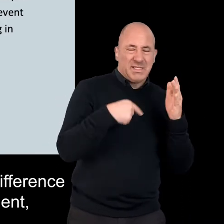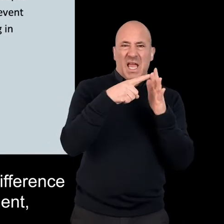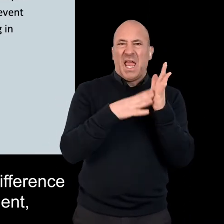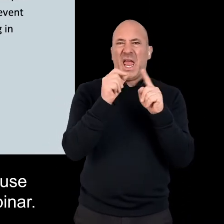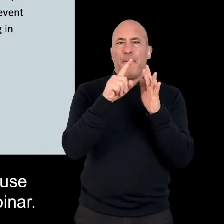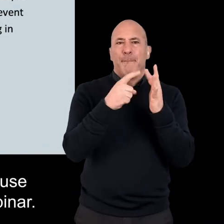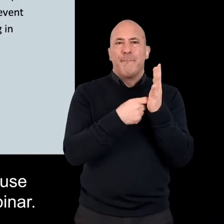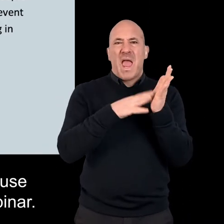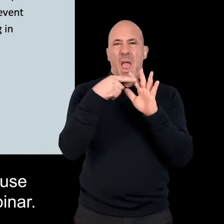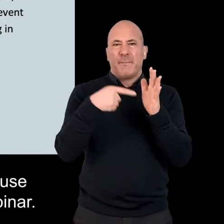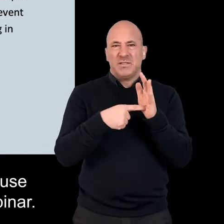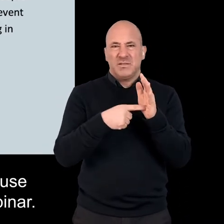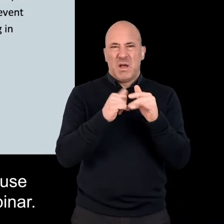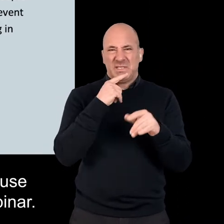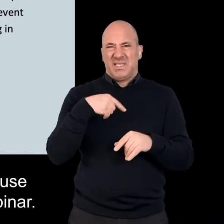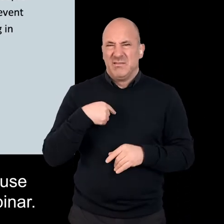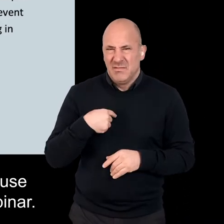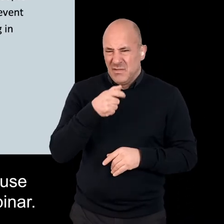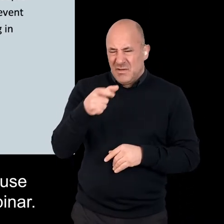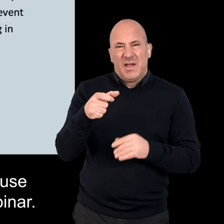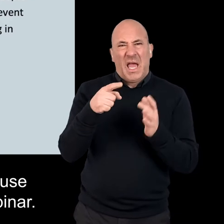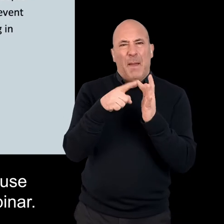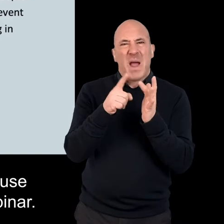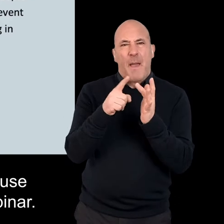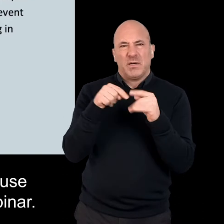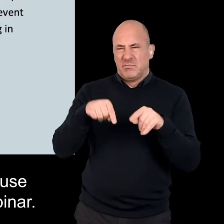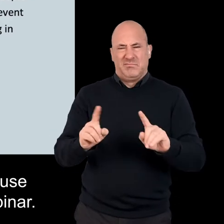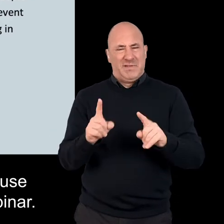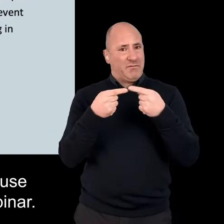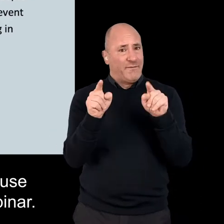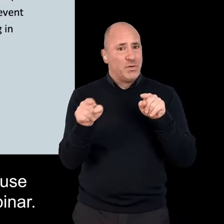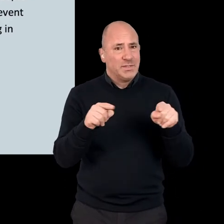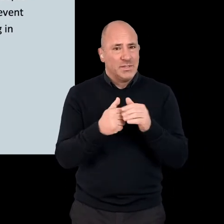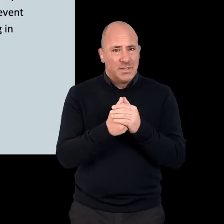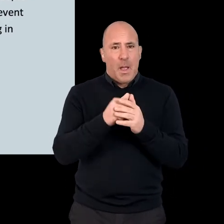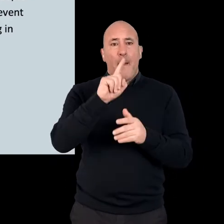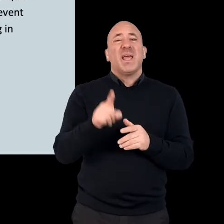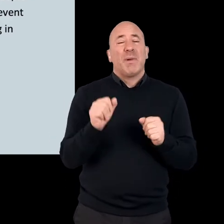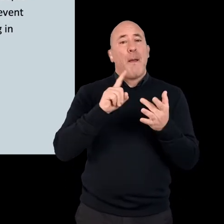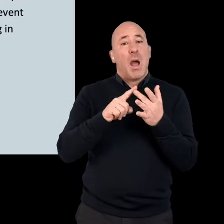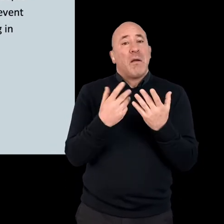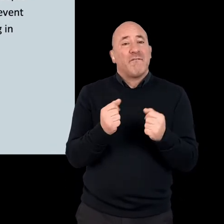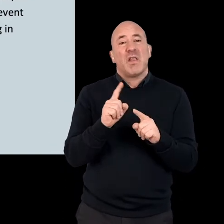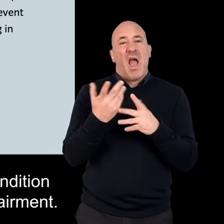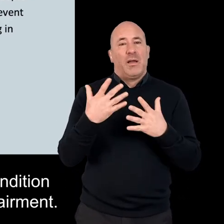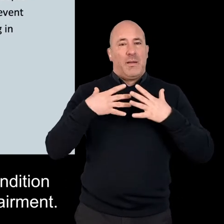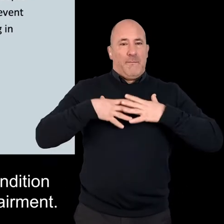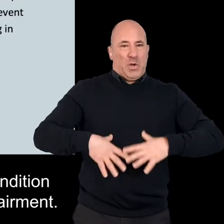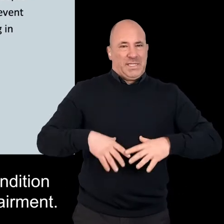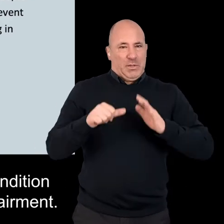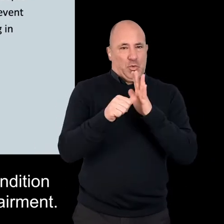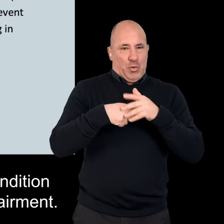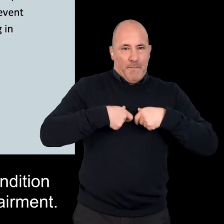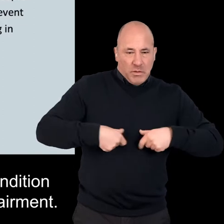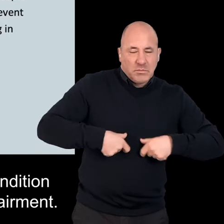impairment, which is why you might see us use the word impairment in this webinar. People have impairments, for example, a